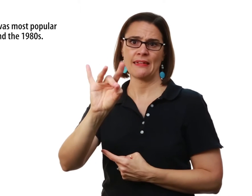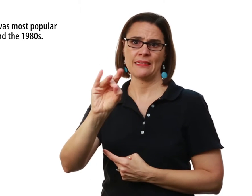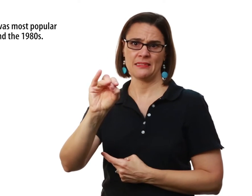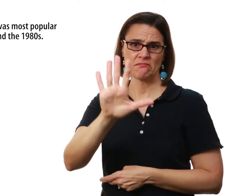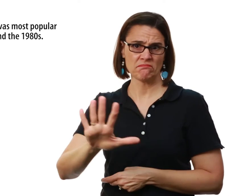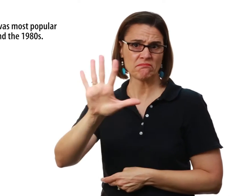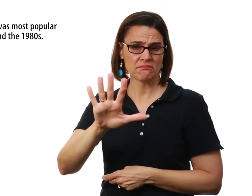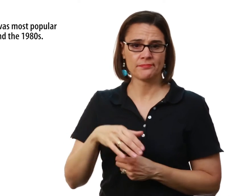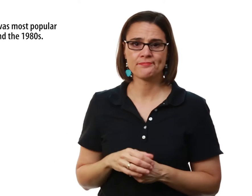1980s